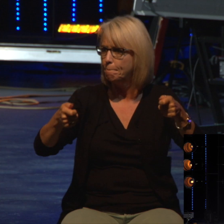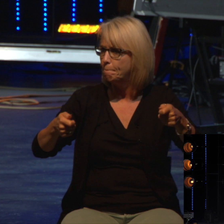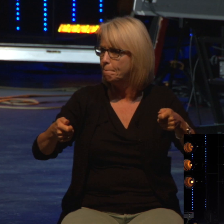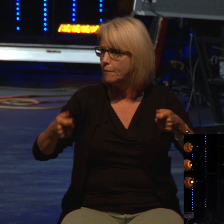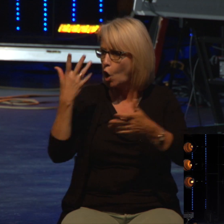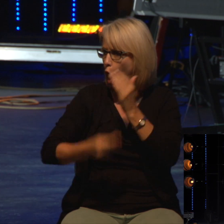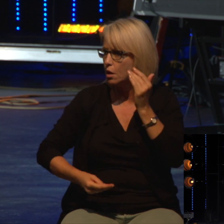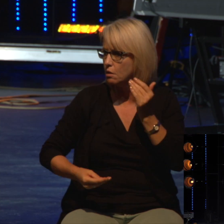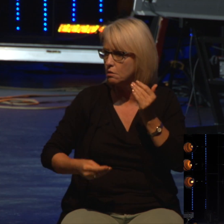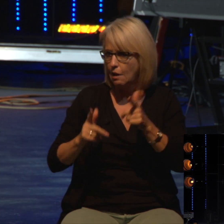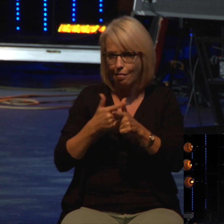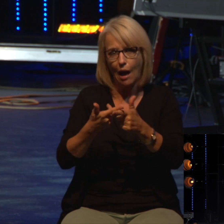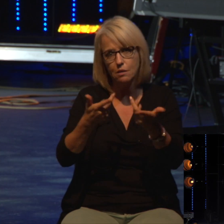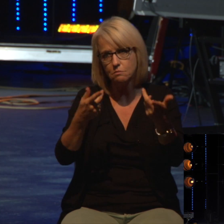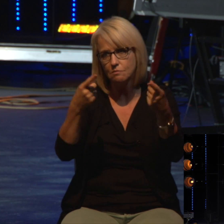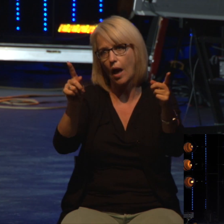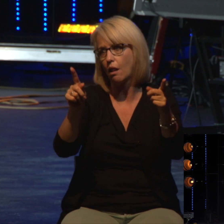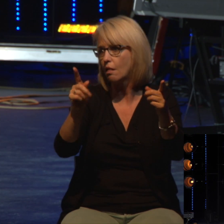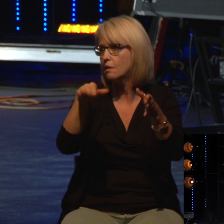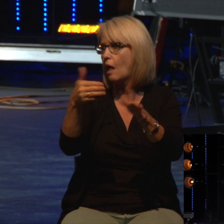Yeah, it always hinders and hurts.